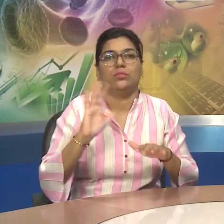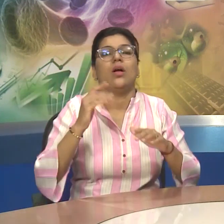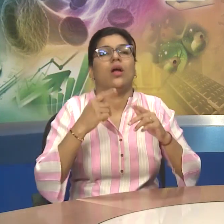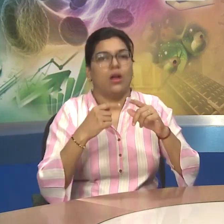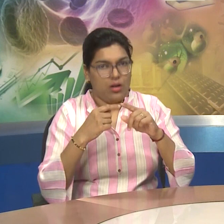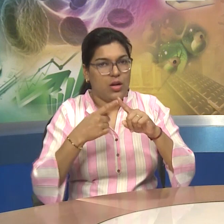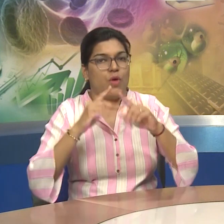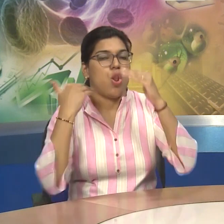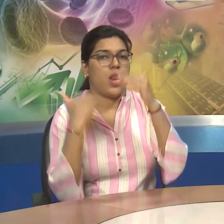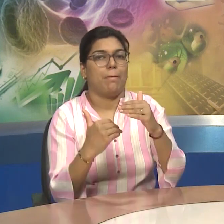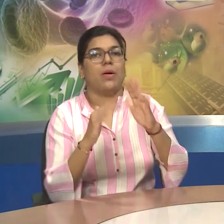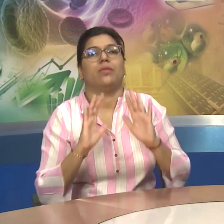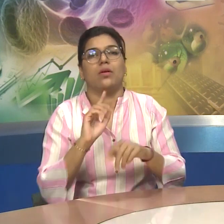Reading Time